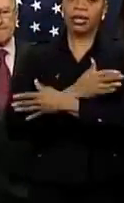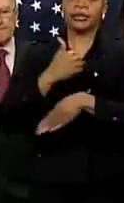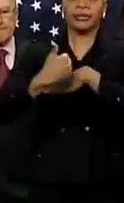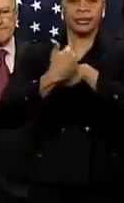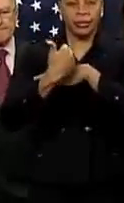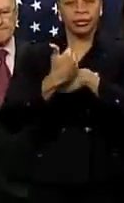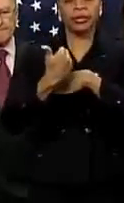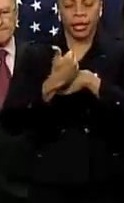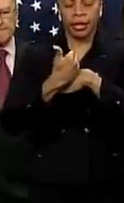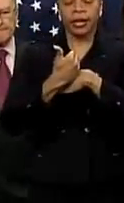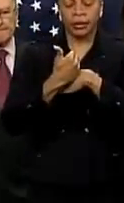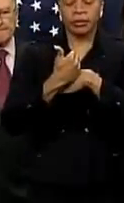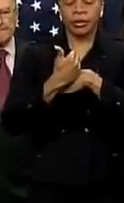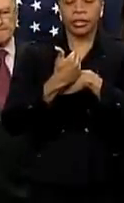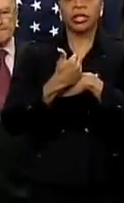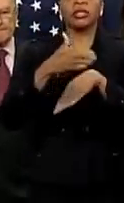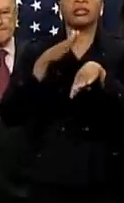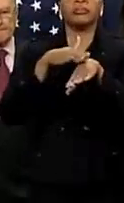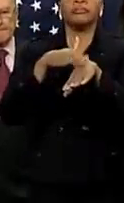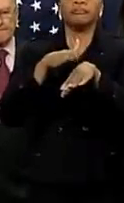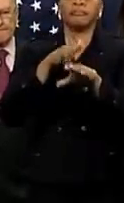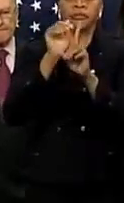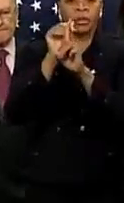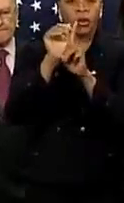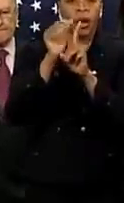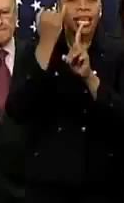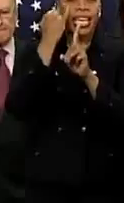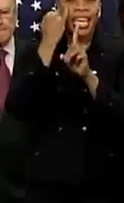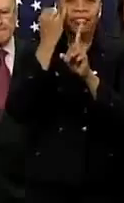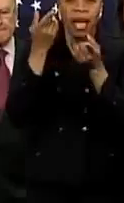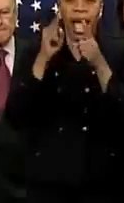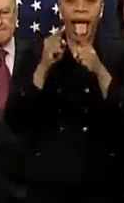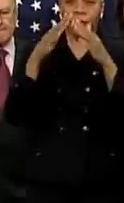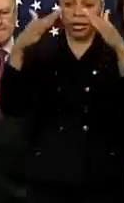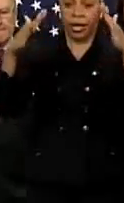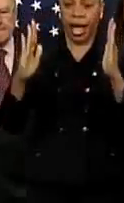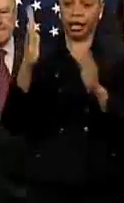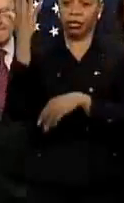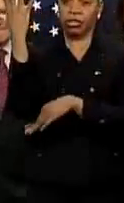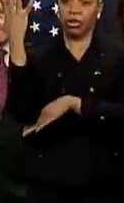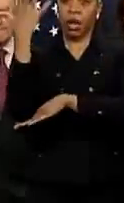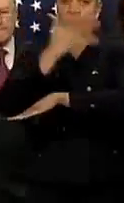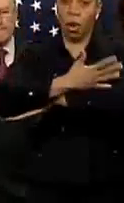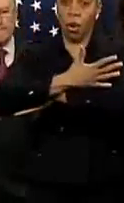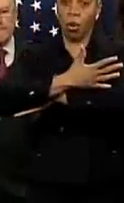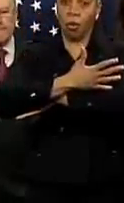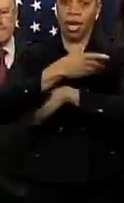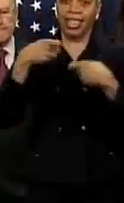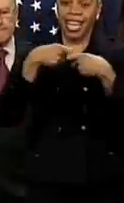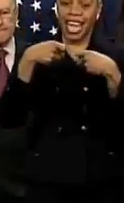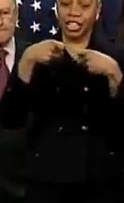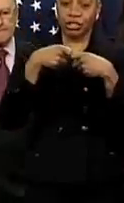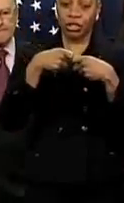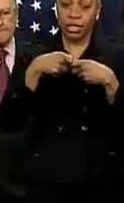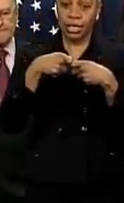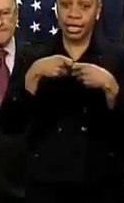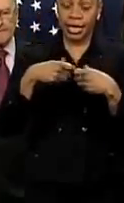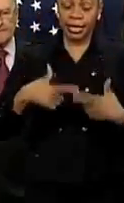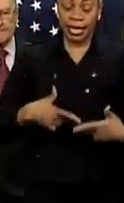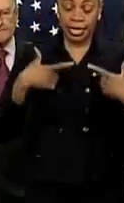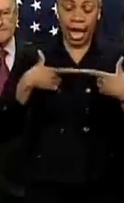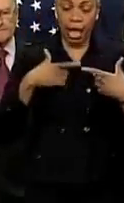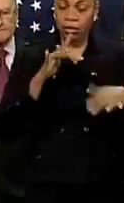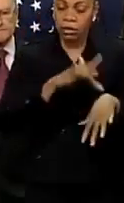damage. Let me just remind you, if you have a tree come down and there's a power line down, don't go near it. Don't touch it.